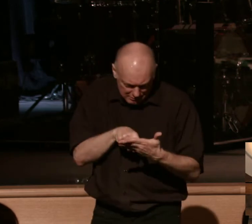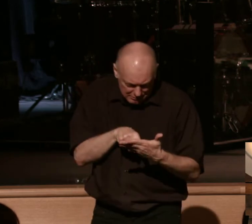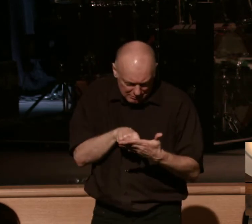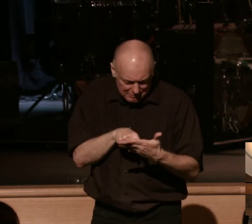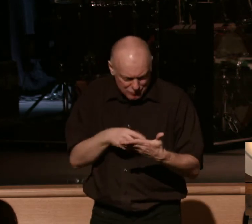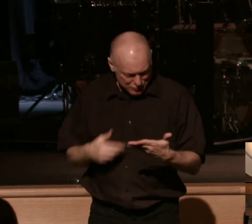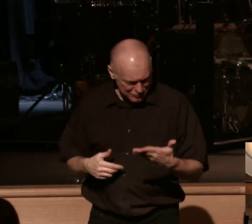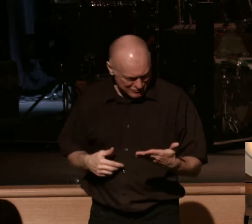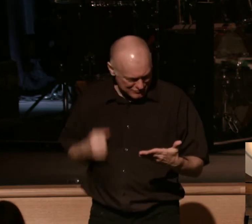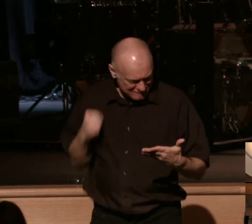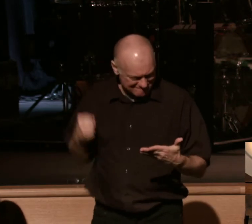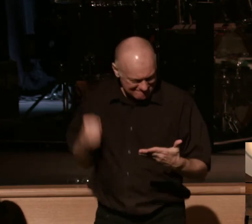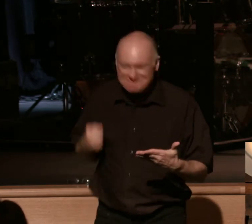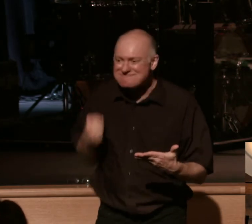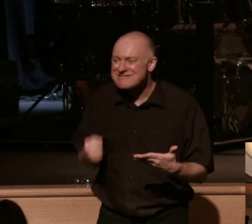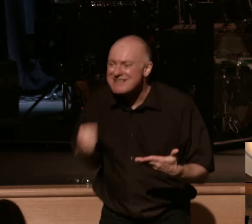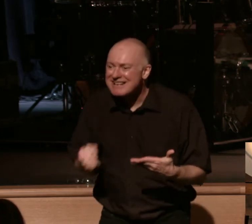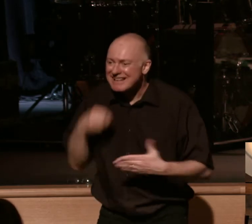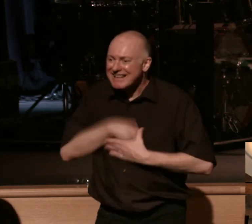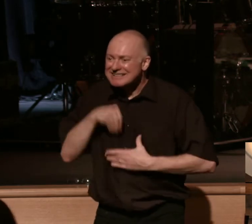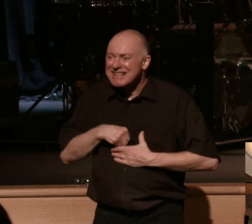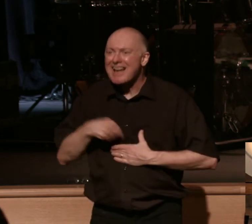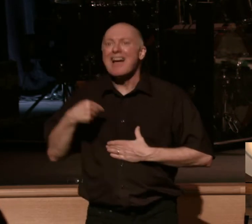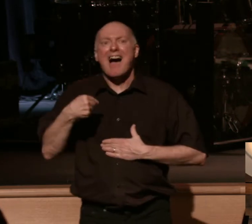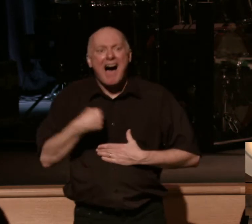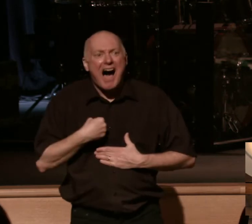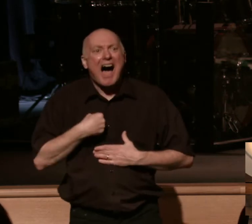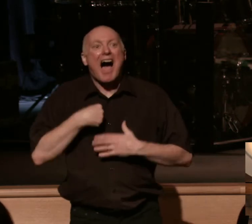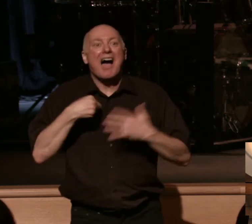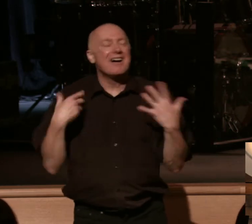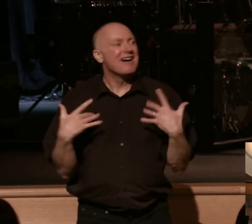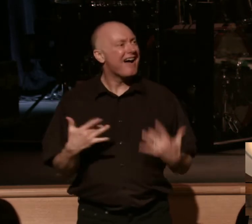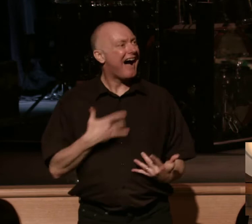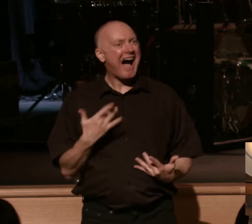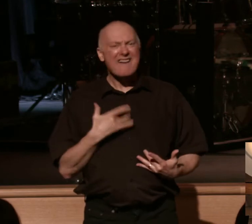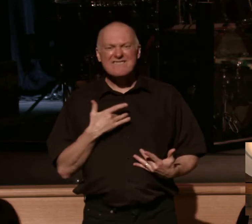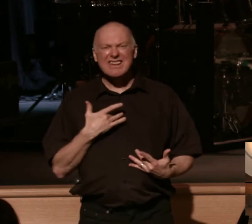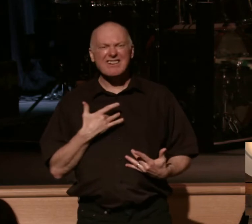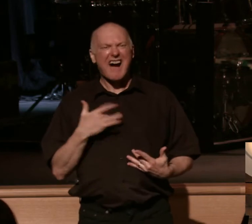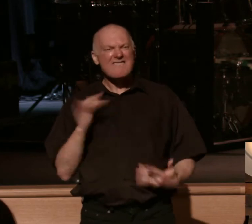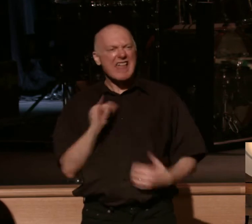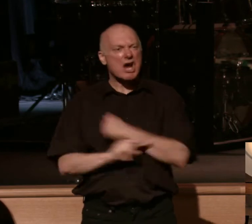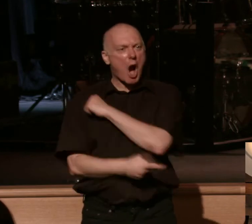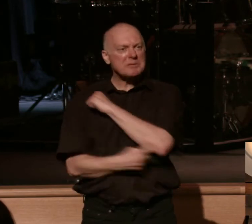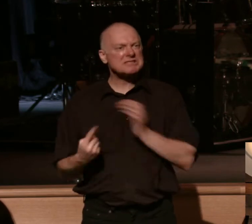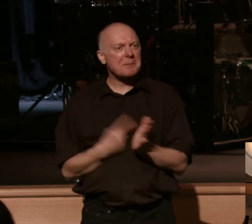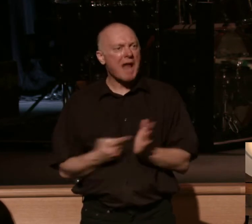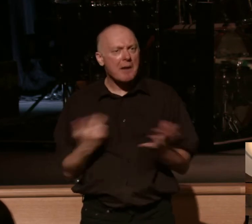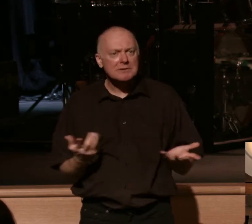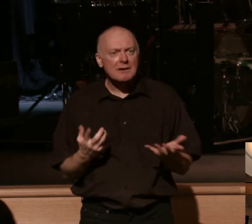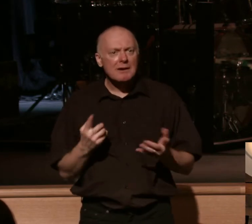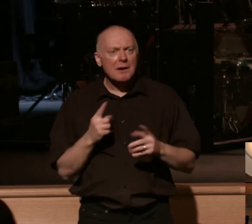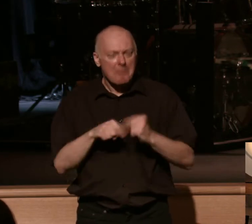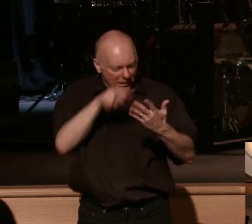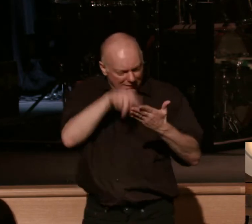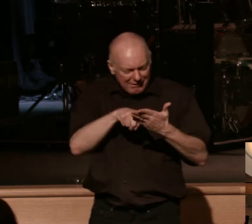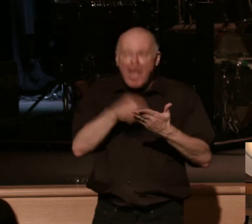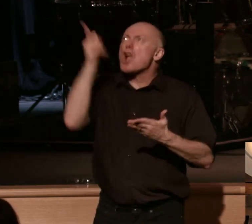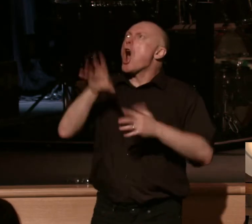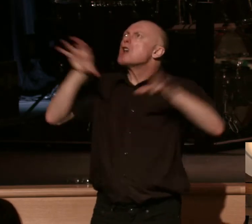That helps a lot because inside, I'm actually becoming more like, I feel like garbage, but inside, I understand God's working in me. And notice verse